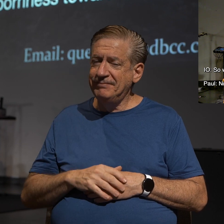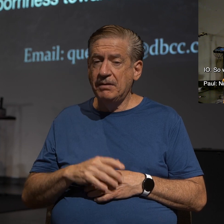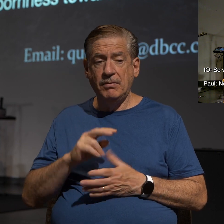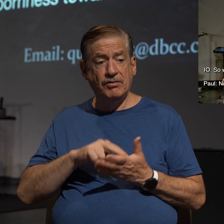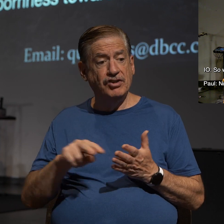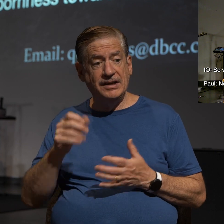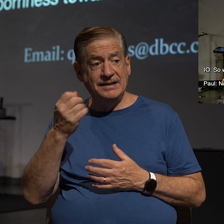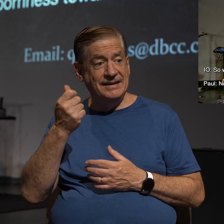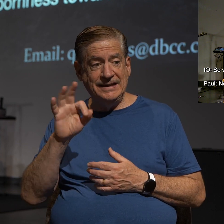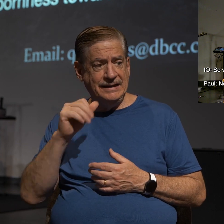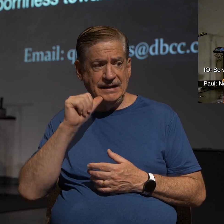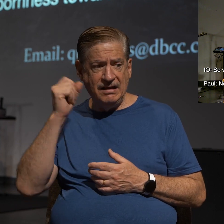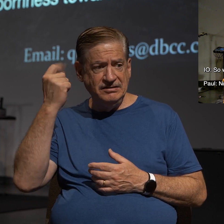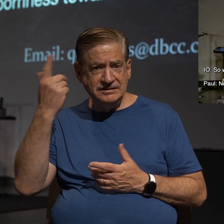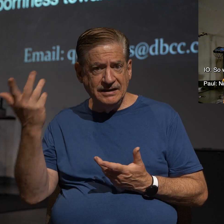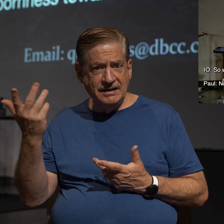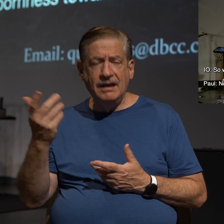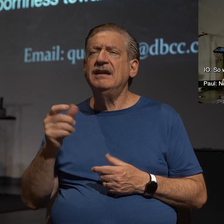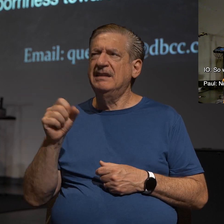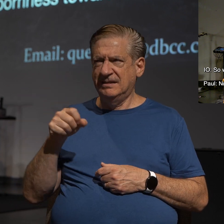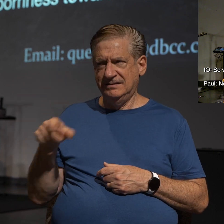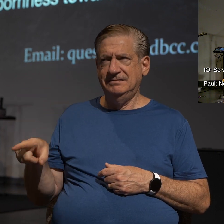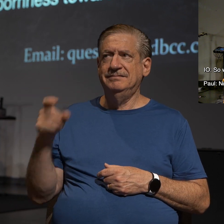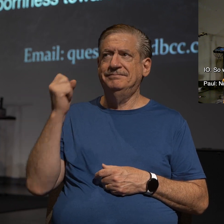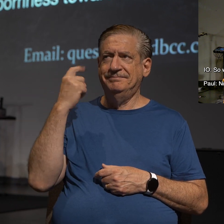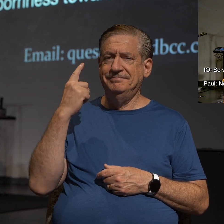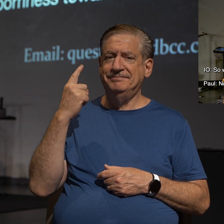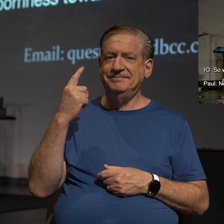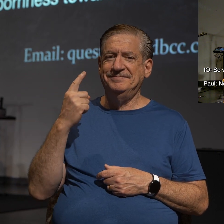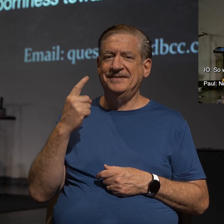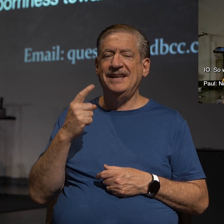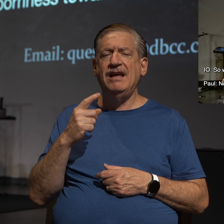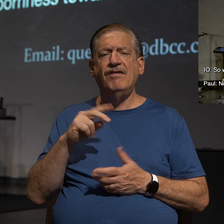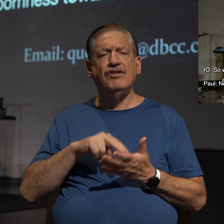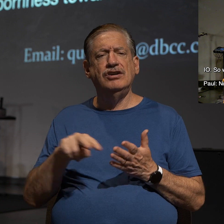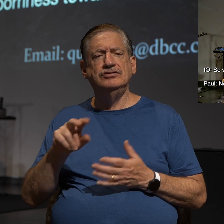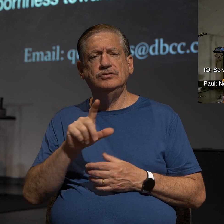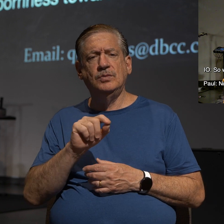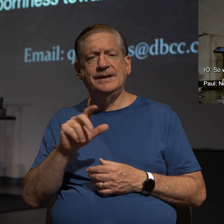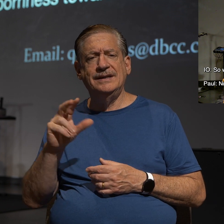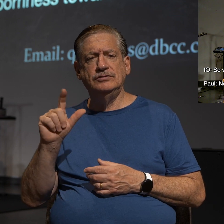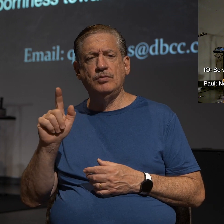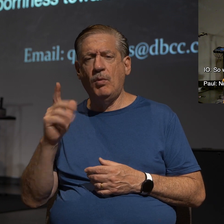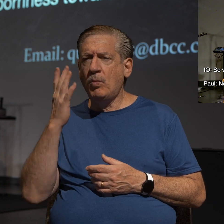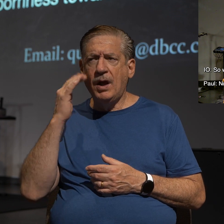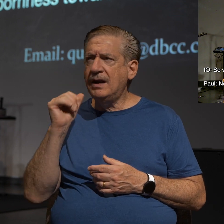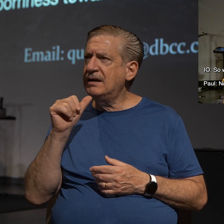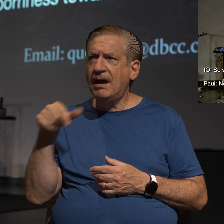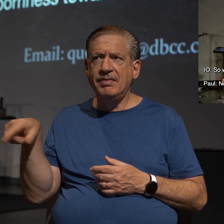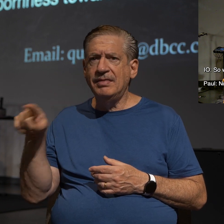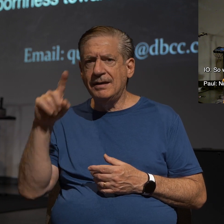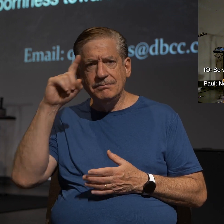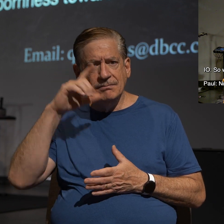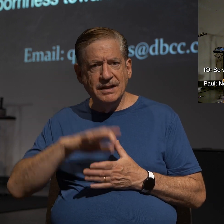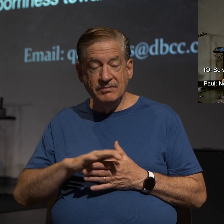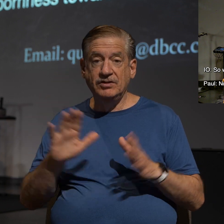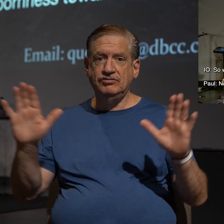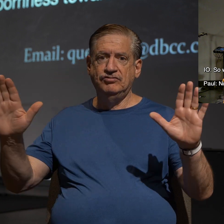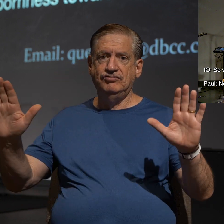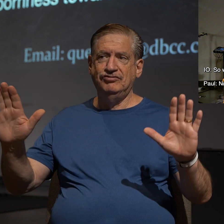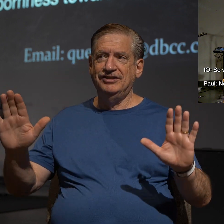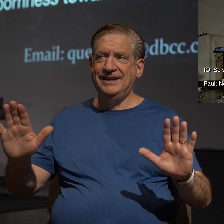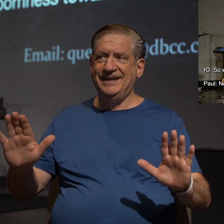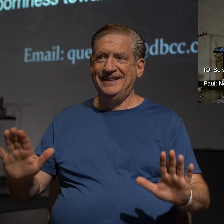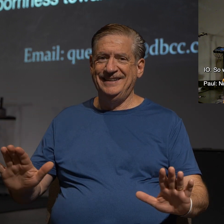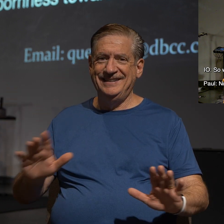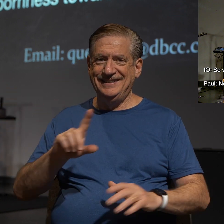didn't understand it. Yes, they did. Verses 20 and 21, then why didn't they believe? Great question. And